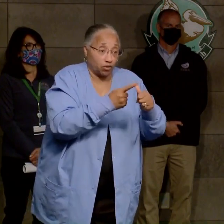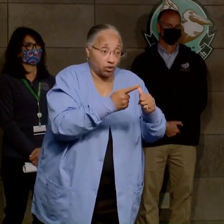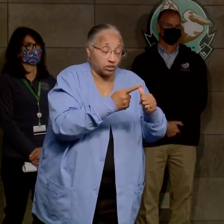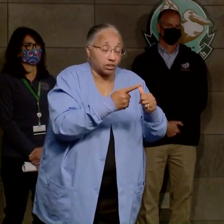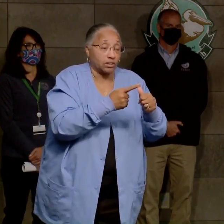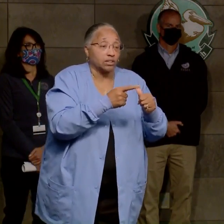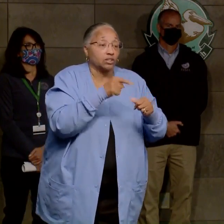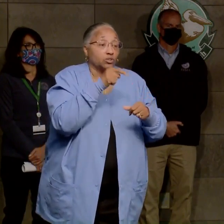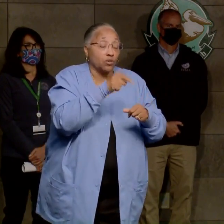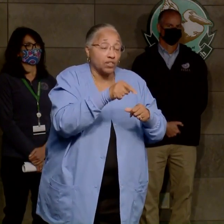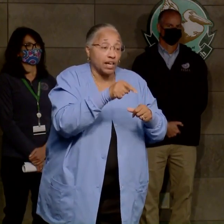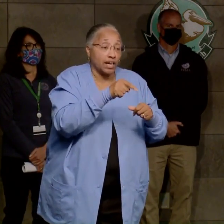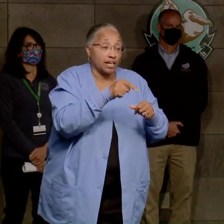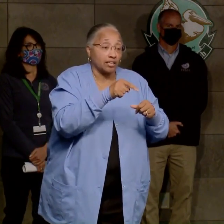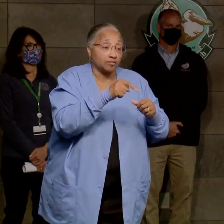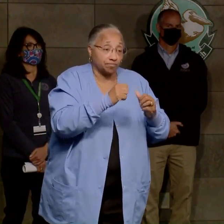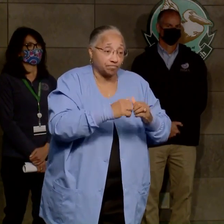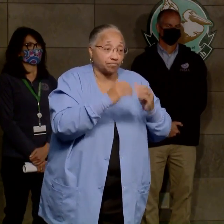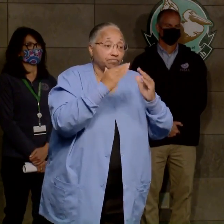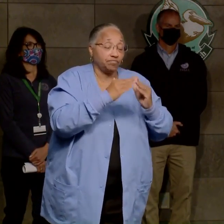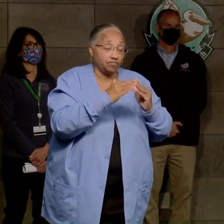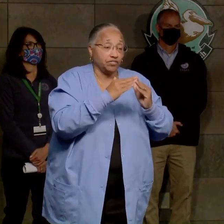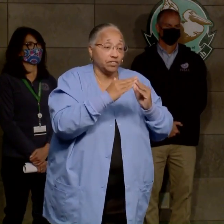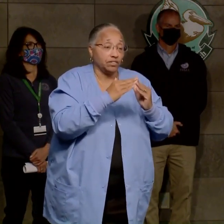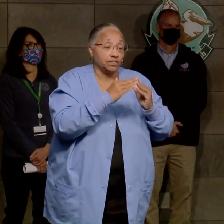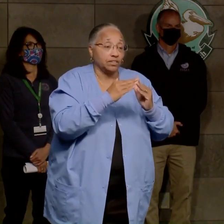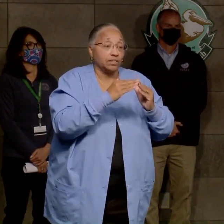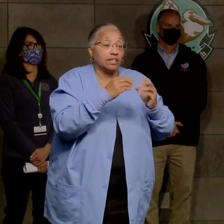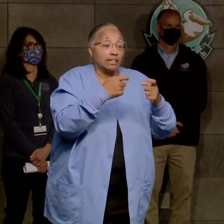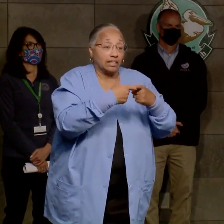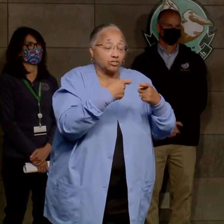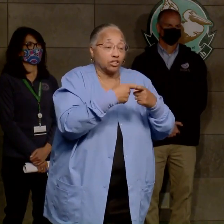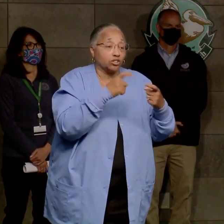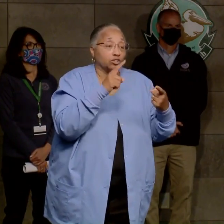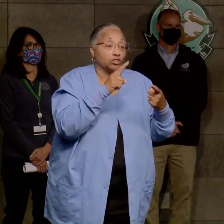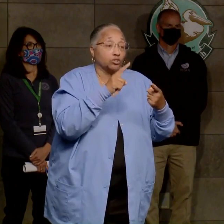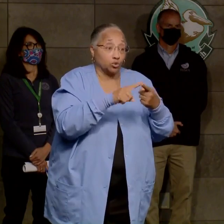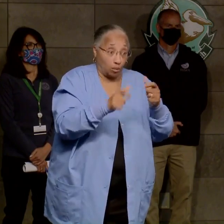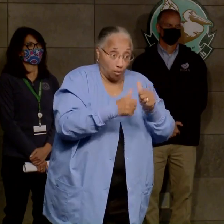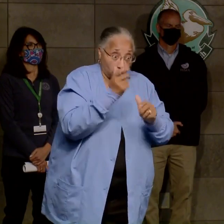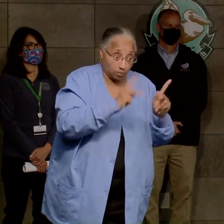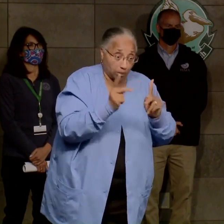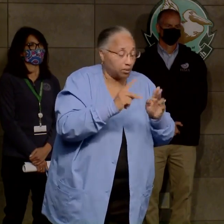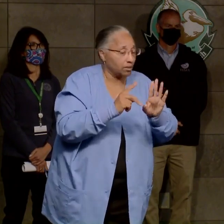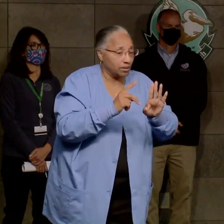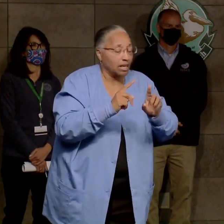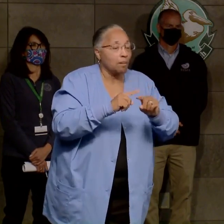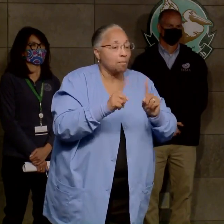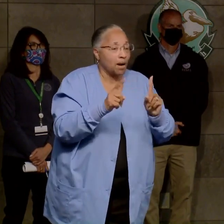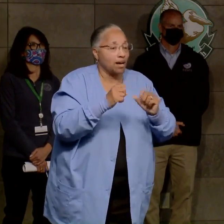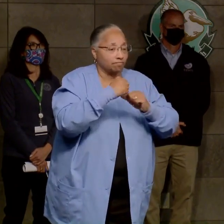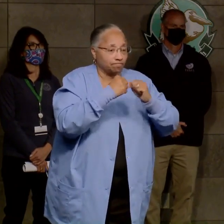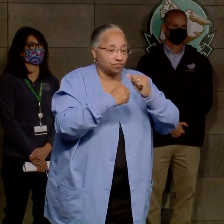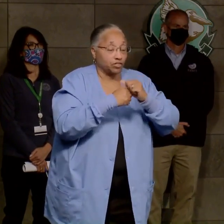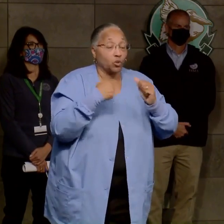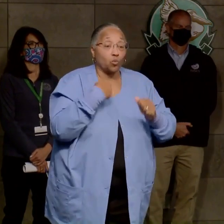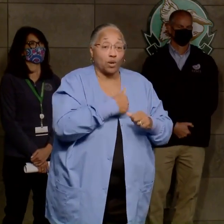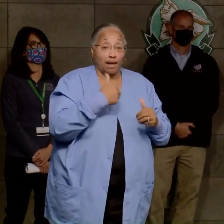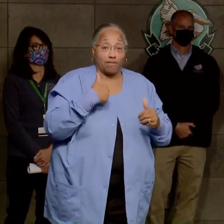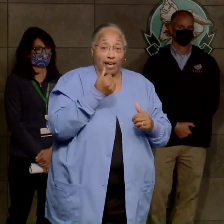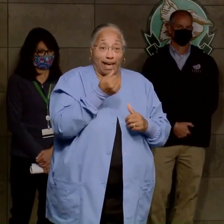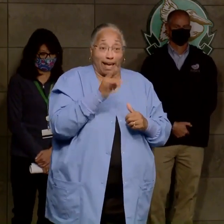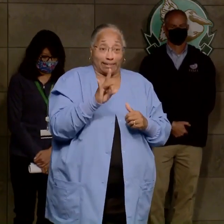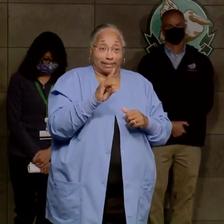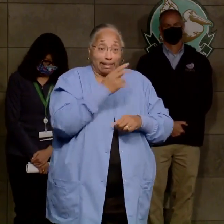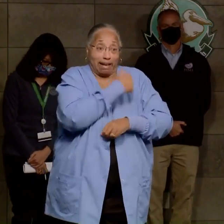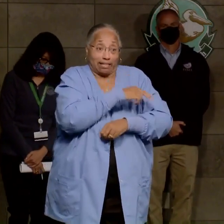power, not just to the most people, but to the most essential infrastructure. So I told you, we've got like 18 hospitals that are currently